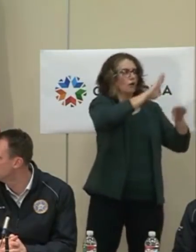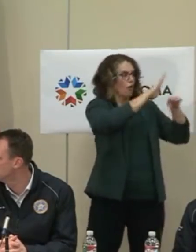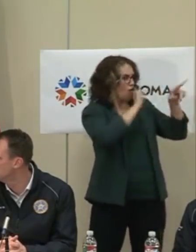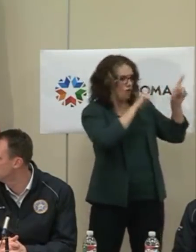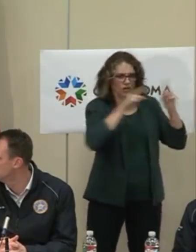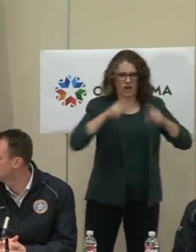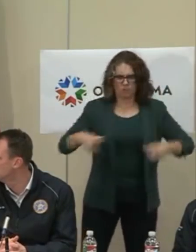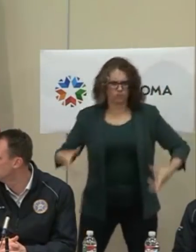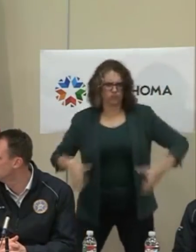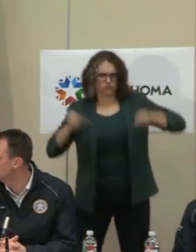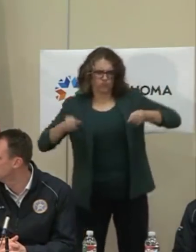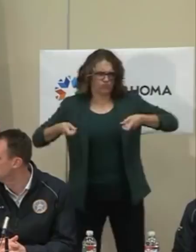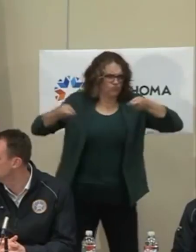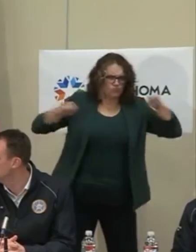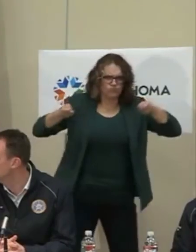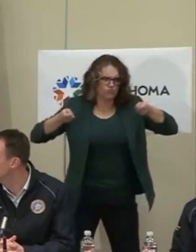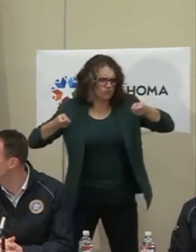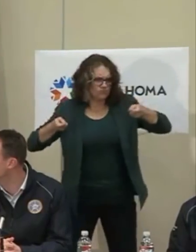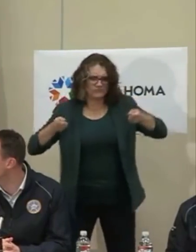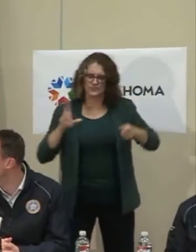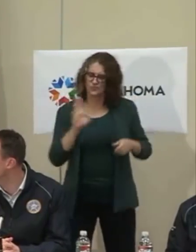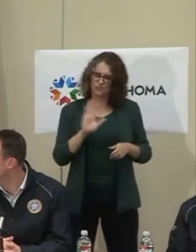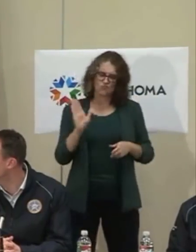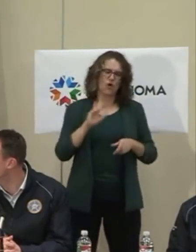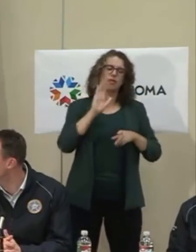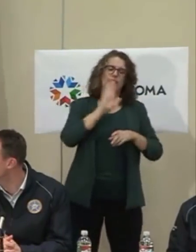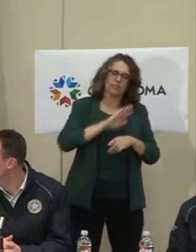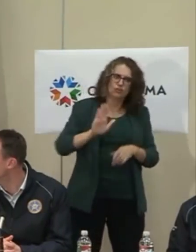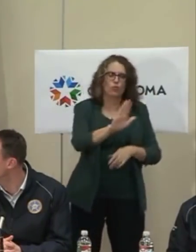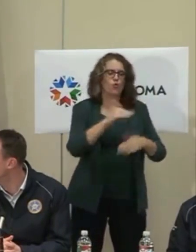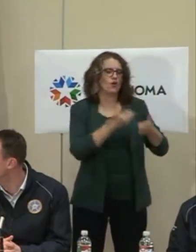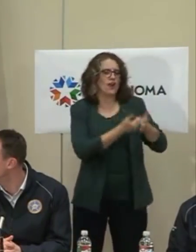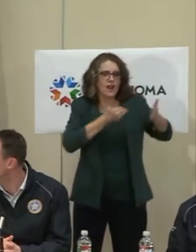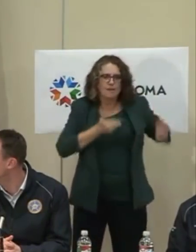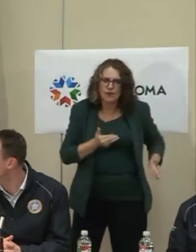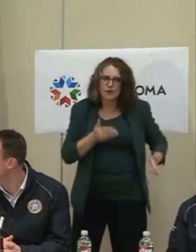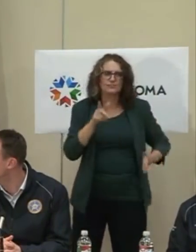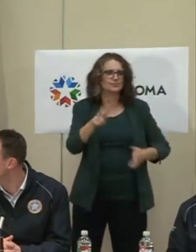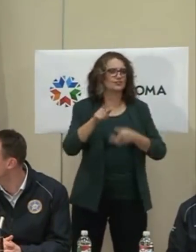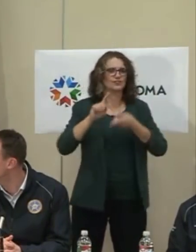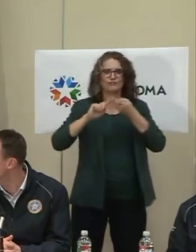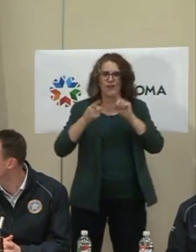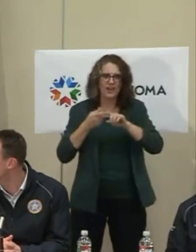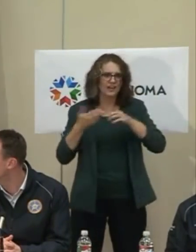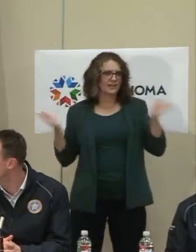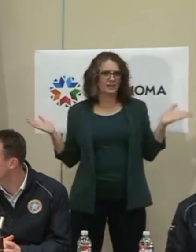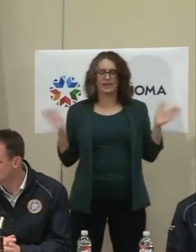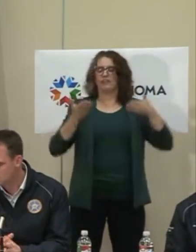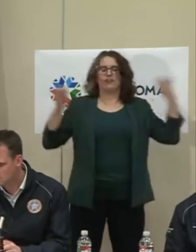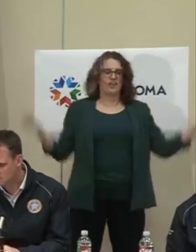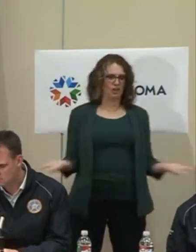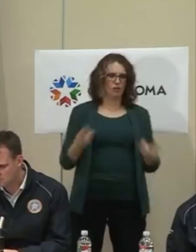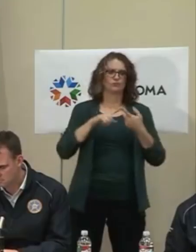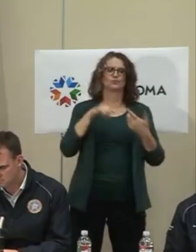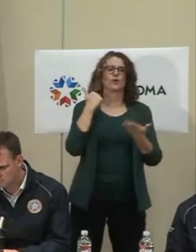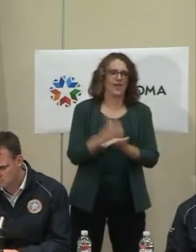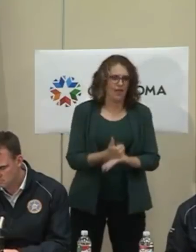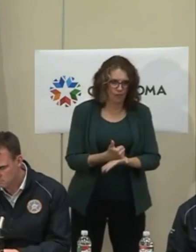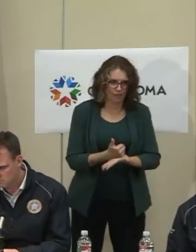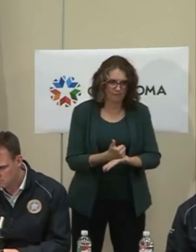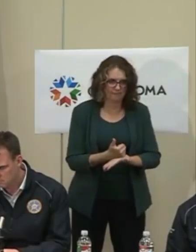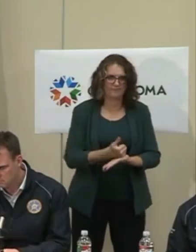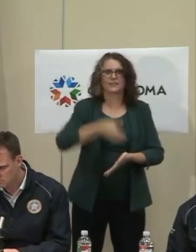daughters. It's people that live in Oklahoma who are coming out to help Oklahoma. So the whole concept of that